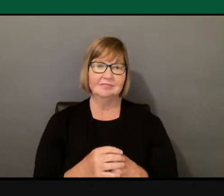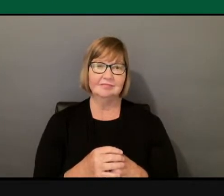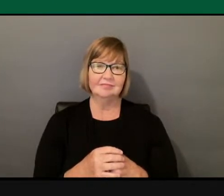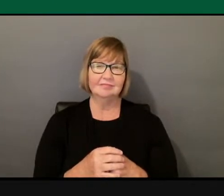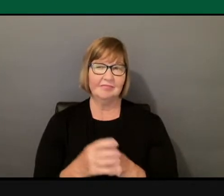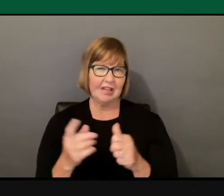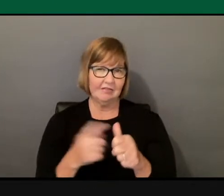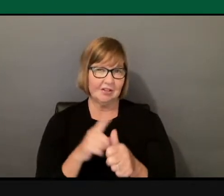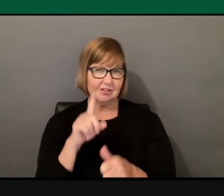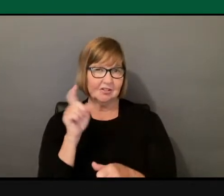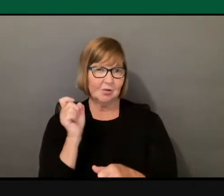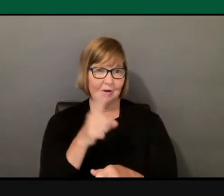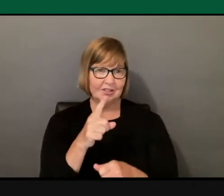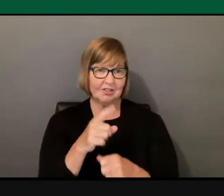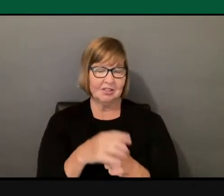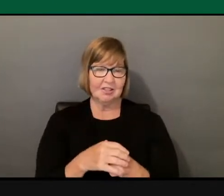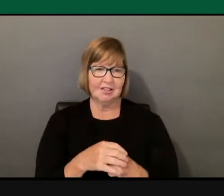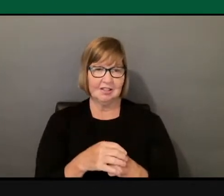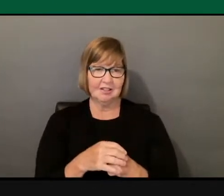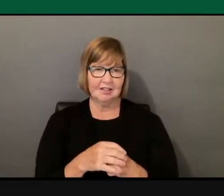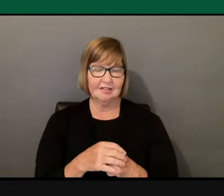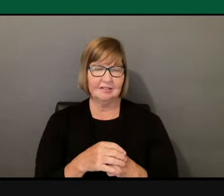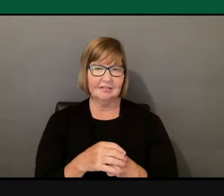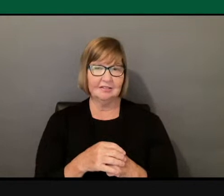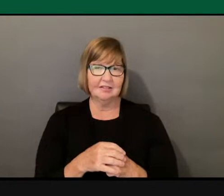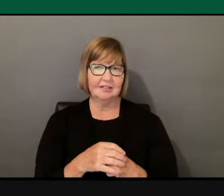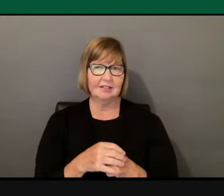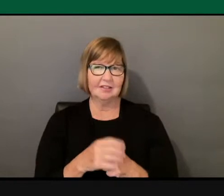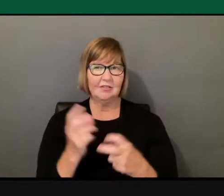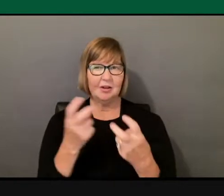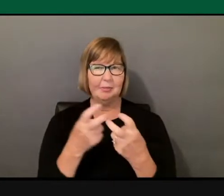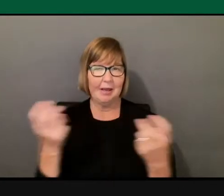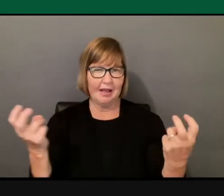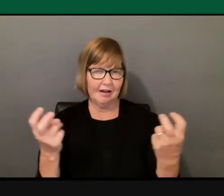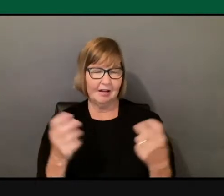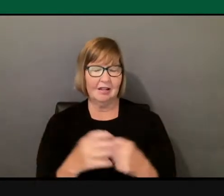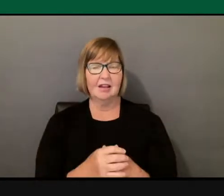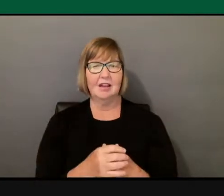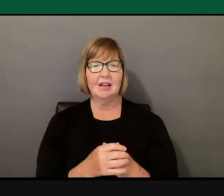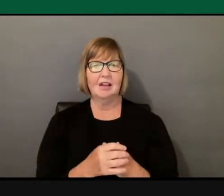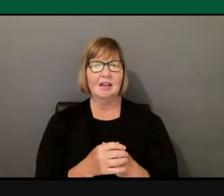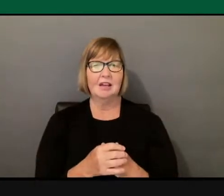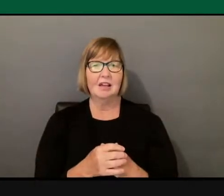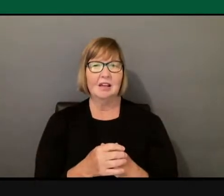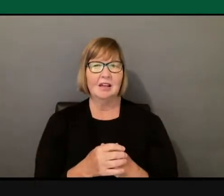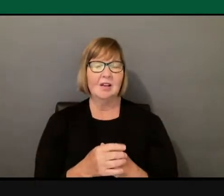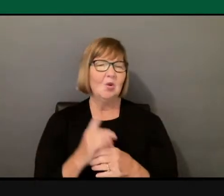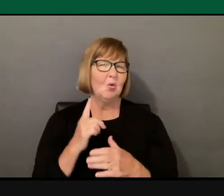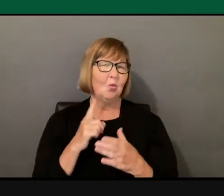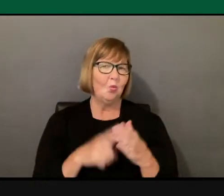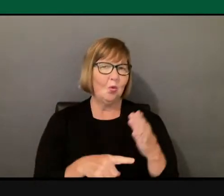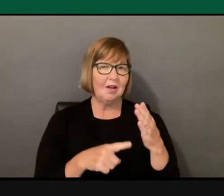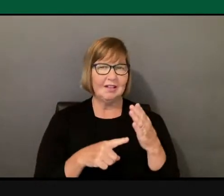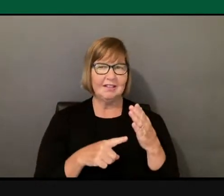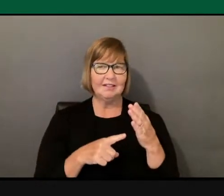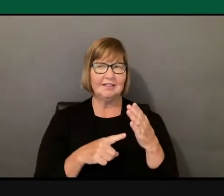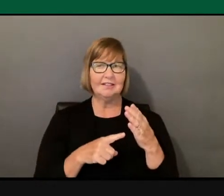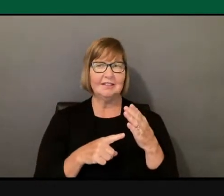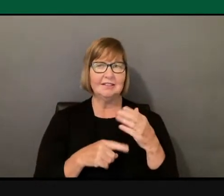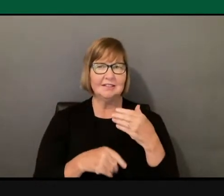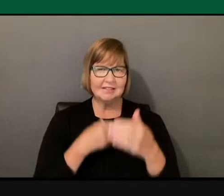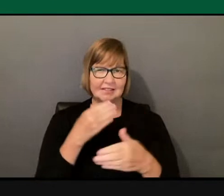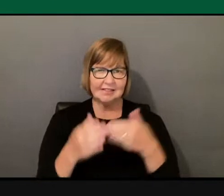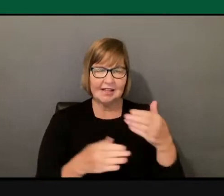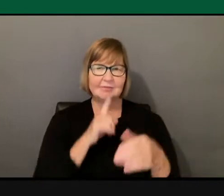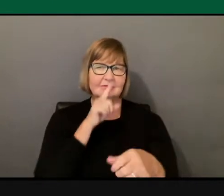for the panel is what concrete steps would you take to